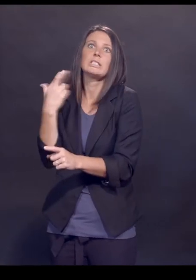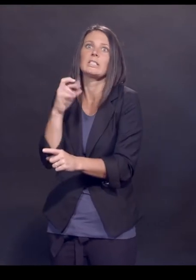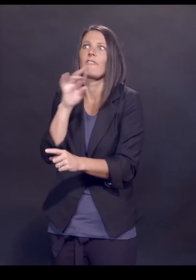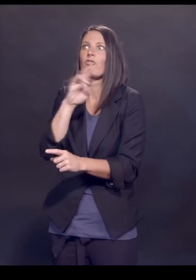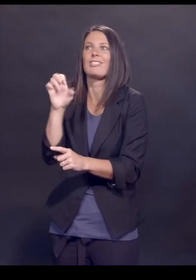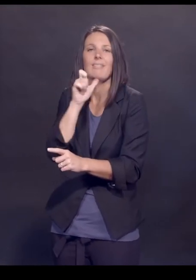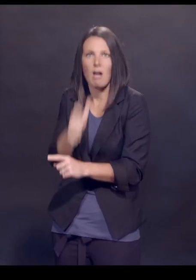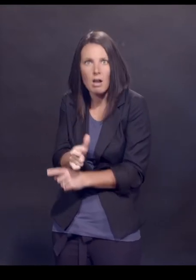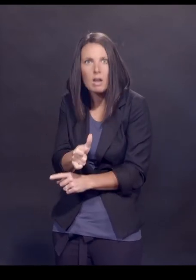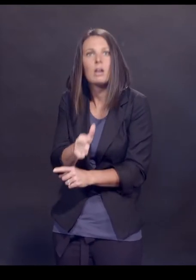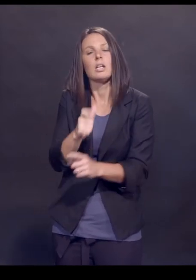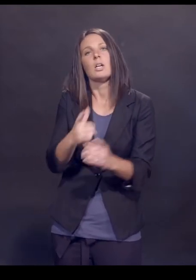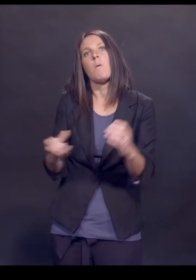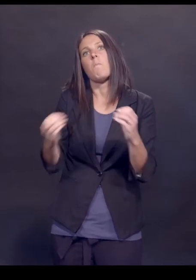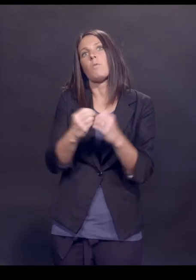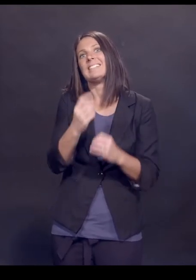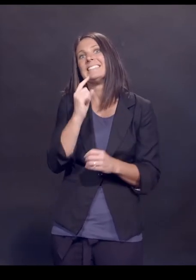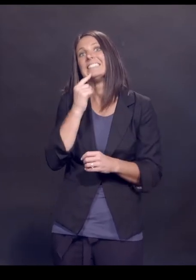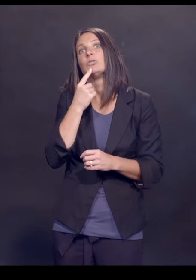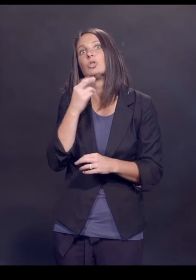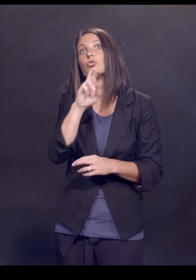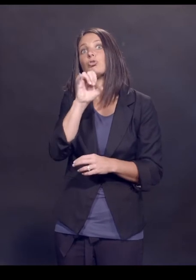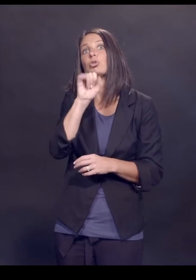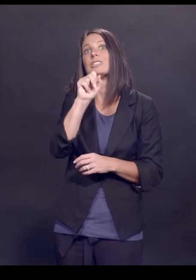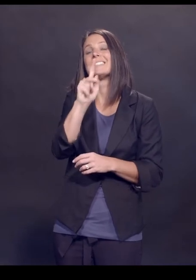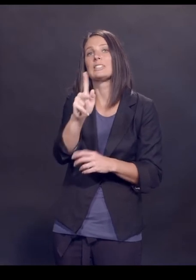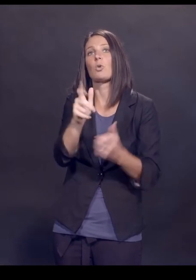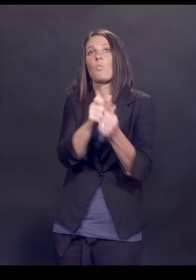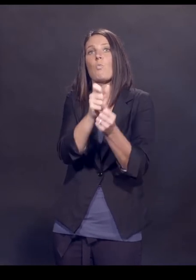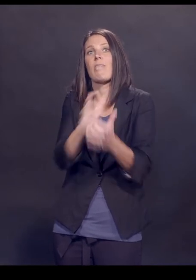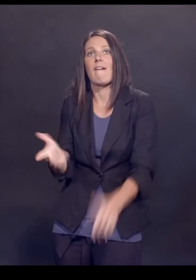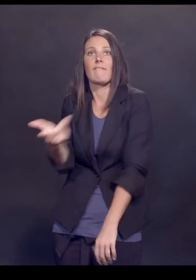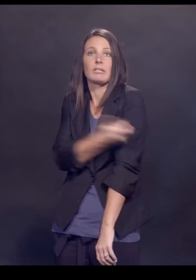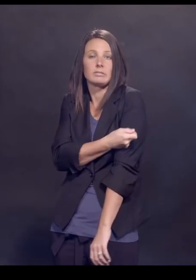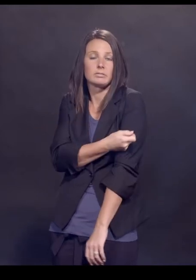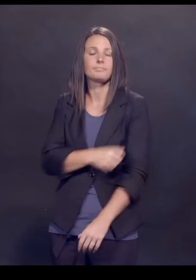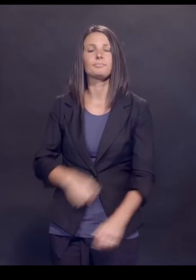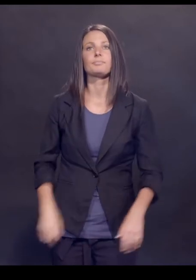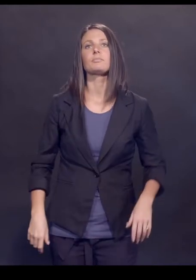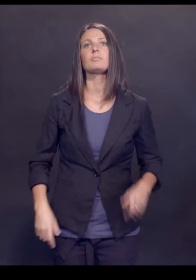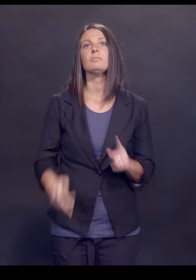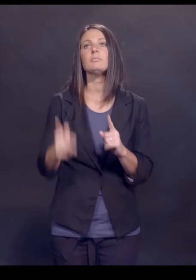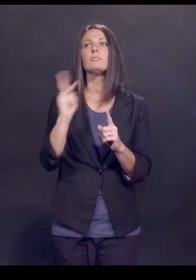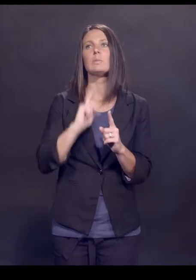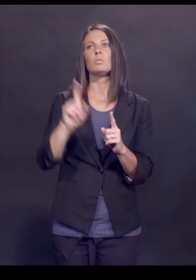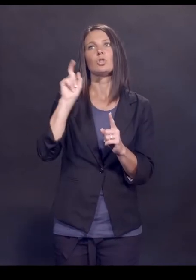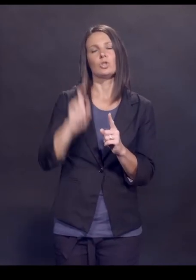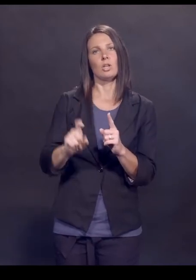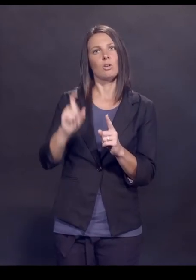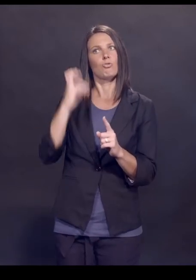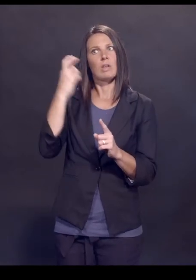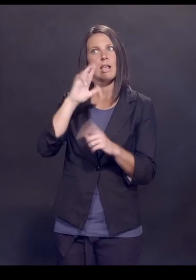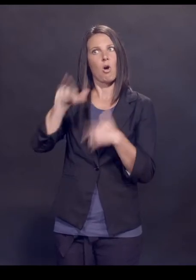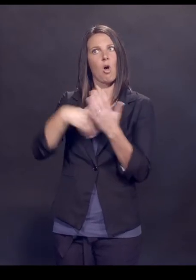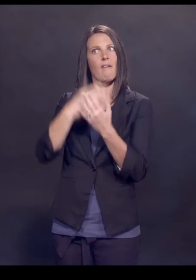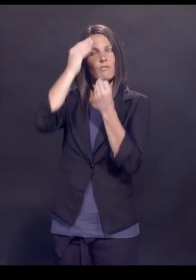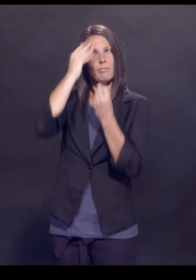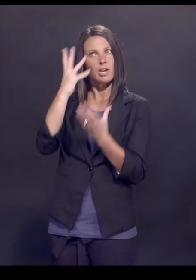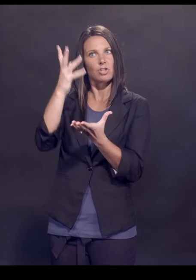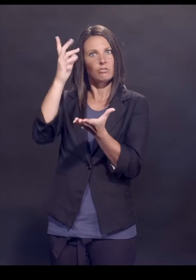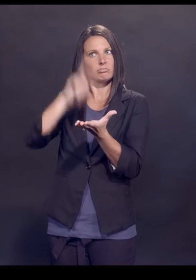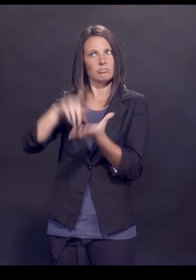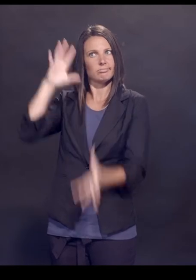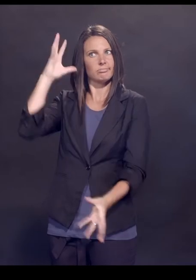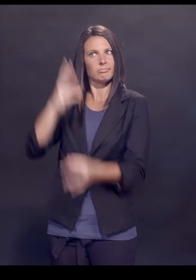choice to take a different and more serious risk. So, I think people should be, have been reassured by all of the data that we had before there ever